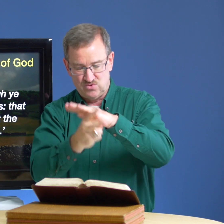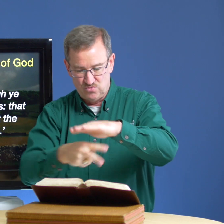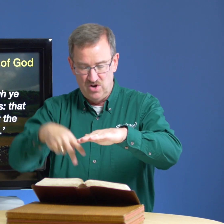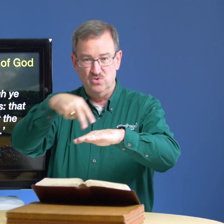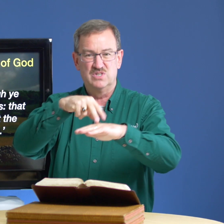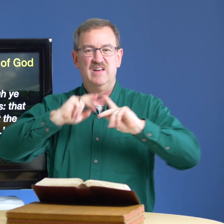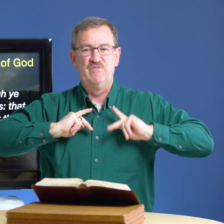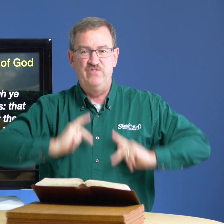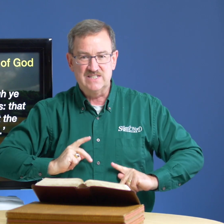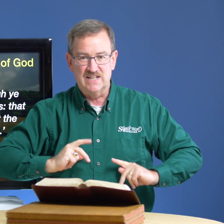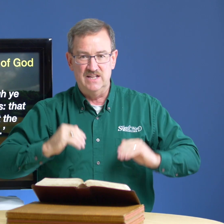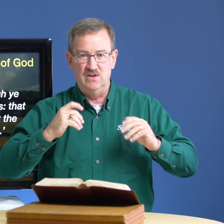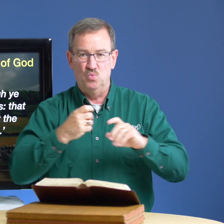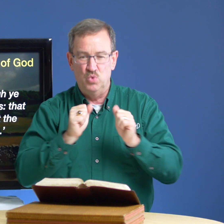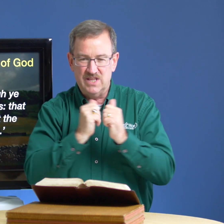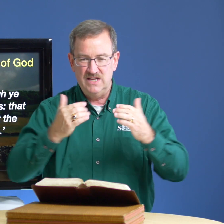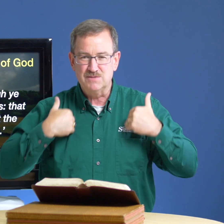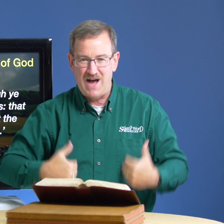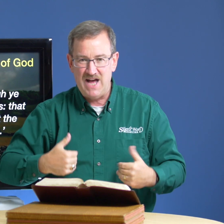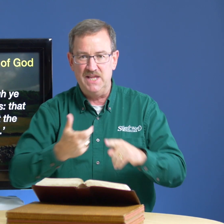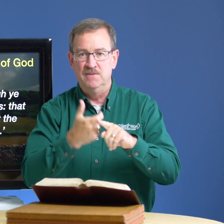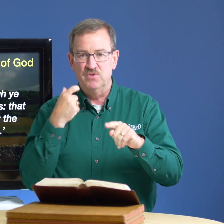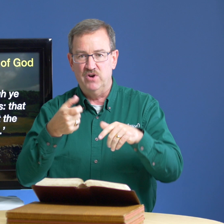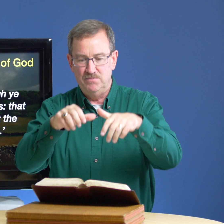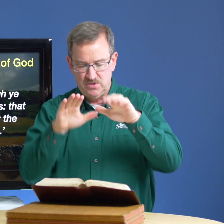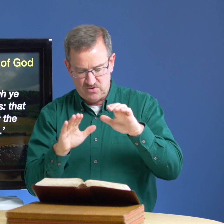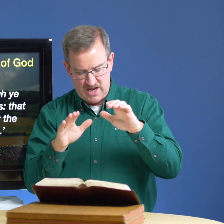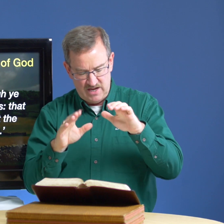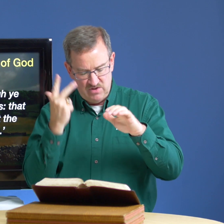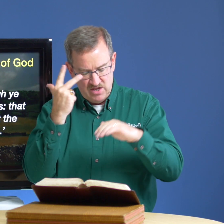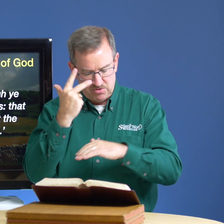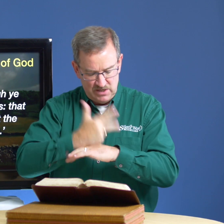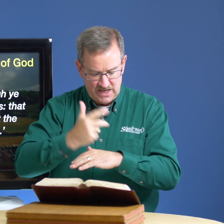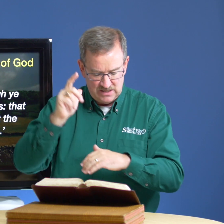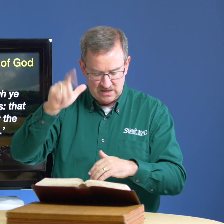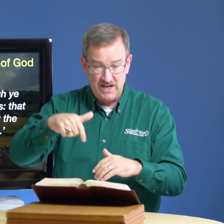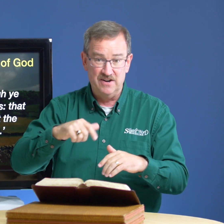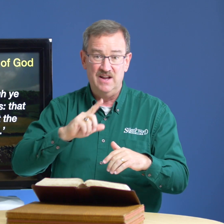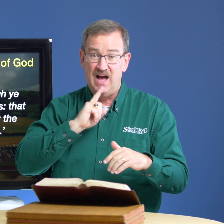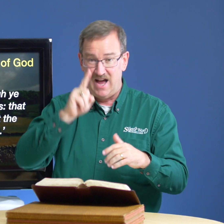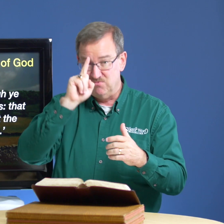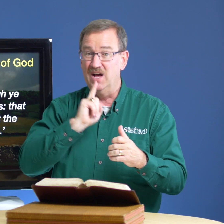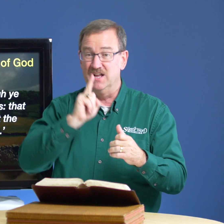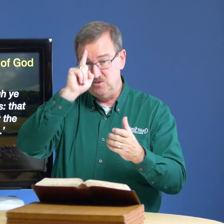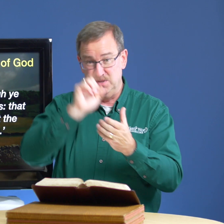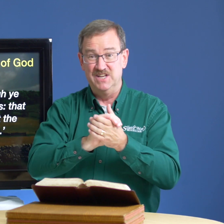rose physically with his body from the grave three days later i i do believe